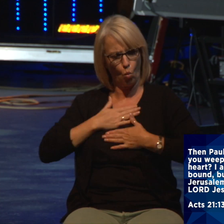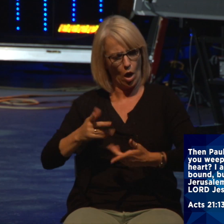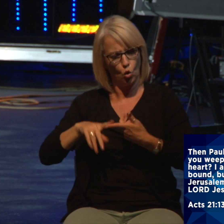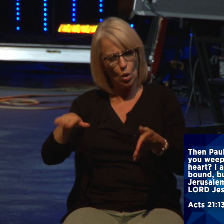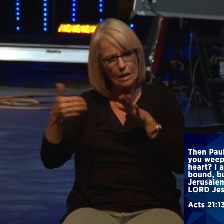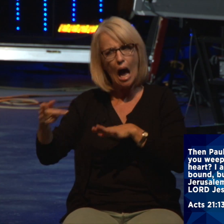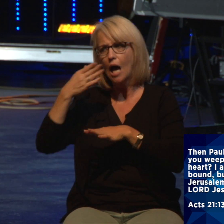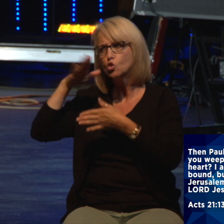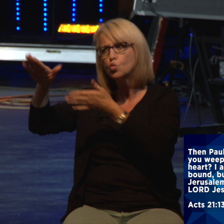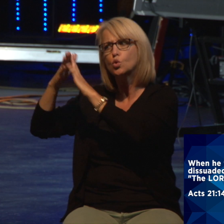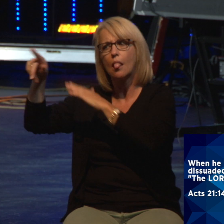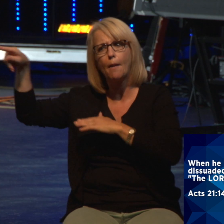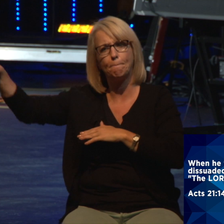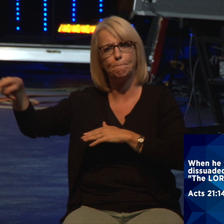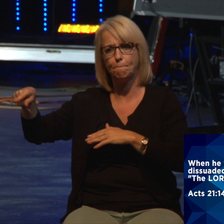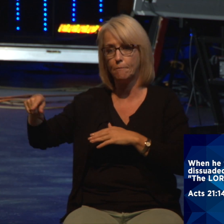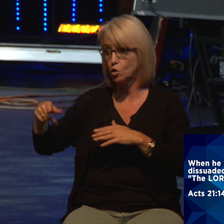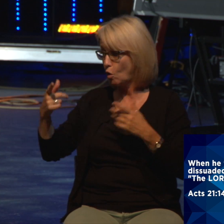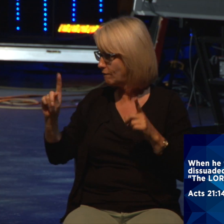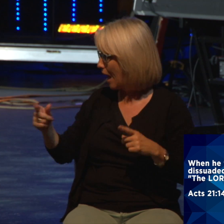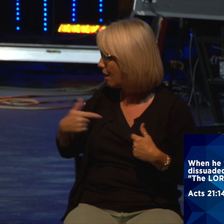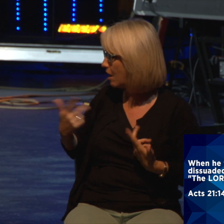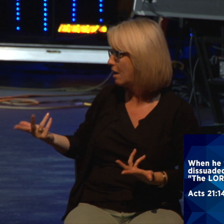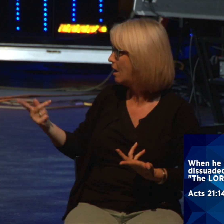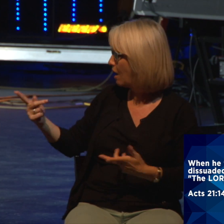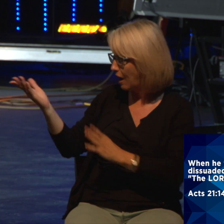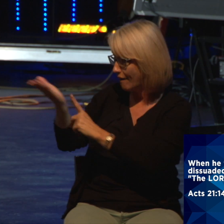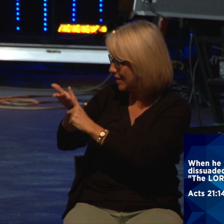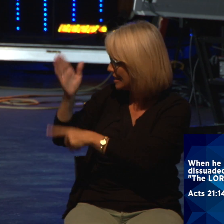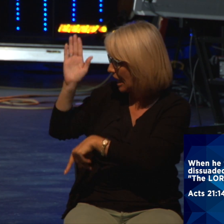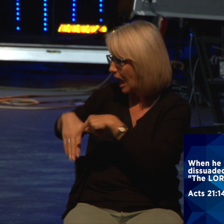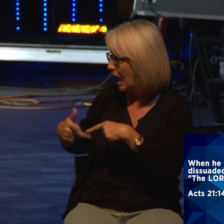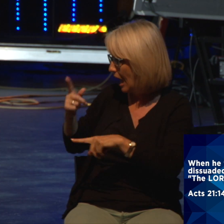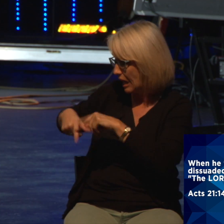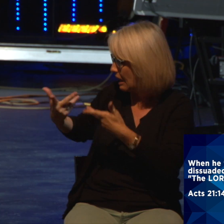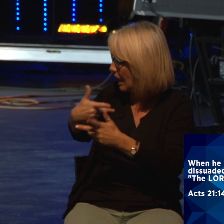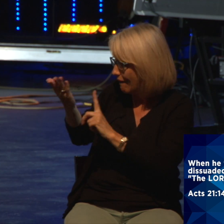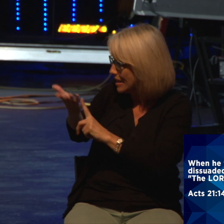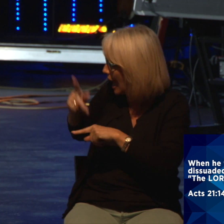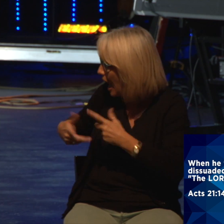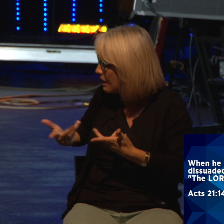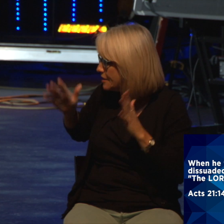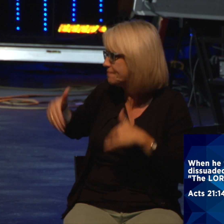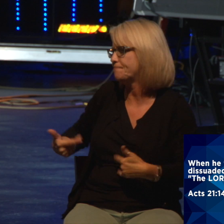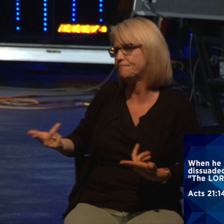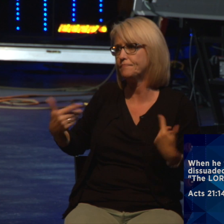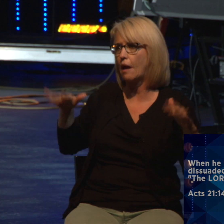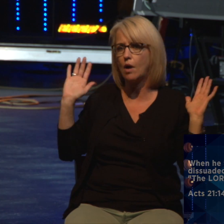When he would not be dissuaded, we gave up and said, the Lord's will be done. Now, doesn't that all